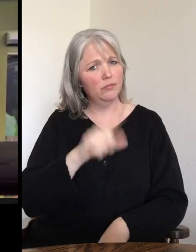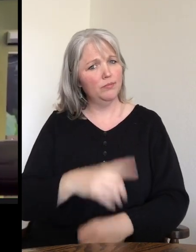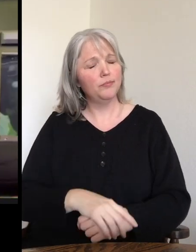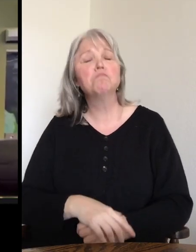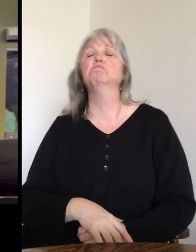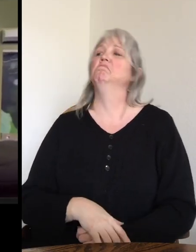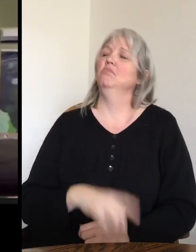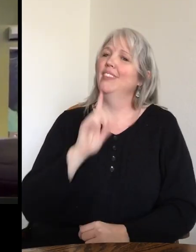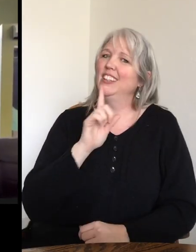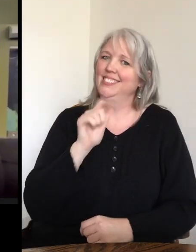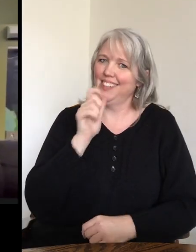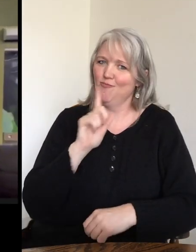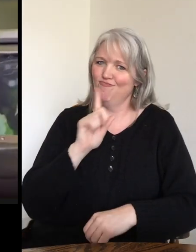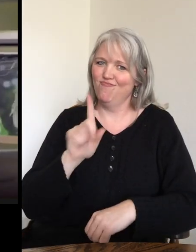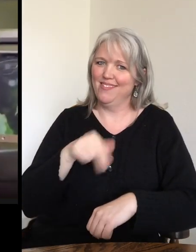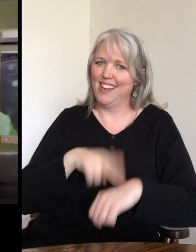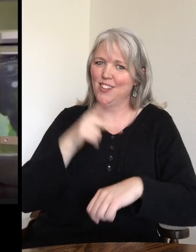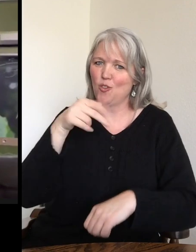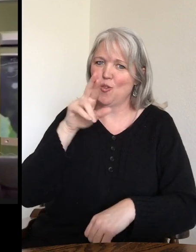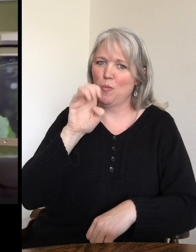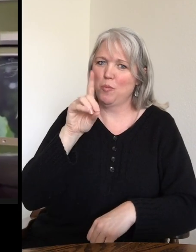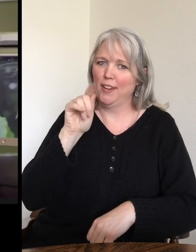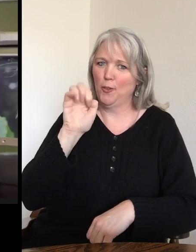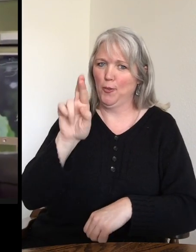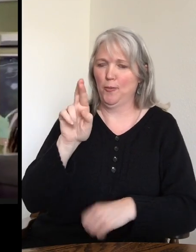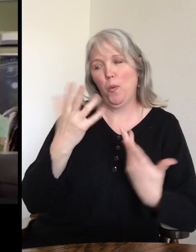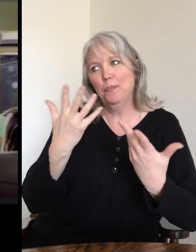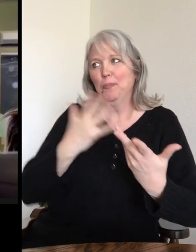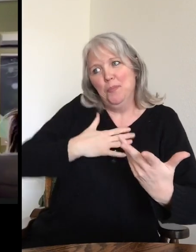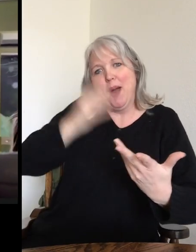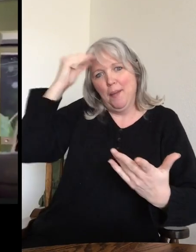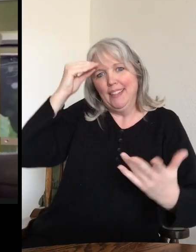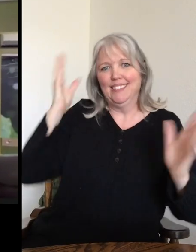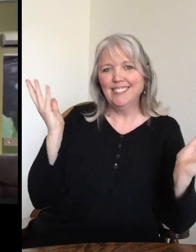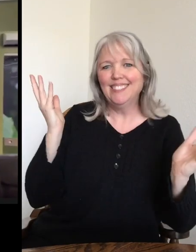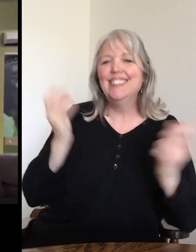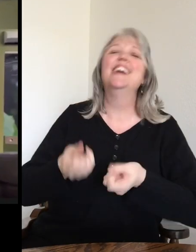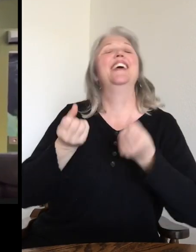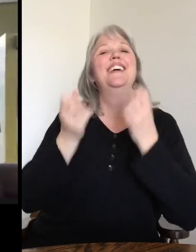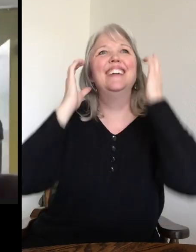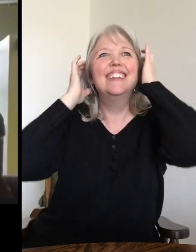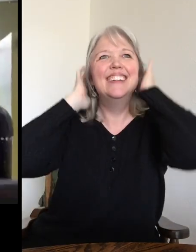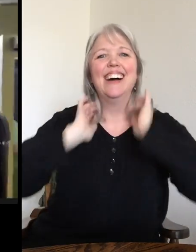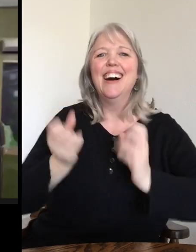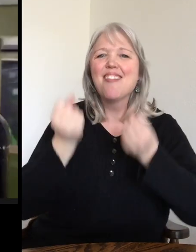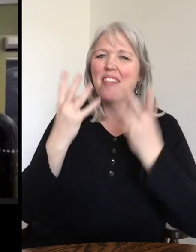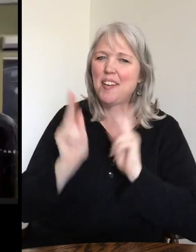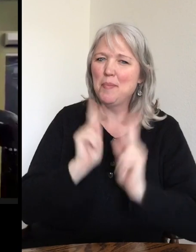So they're actually not so natural predators, at least in my opinion. A lot of people in